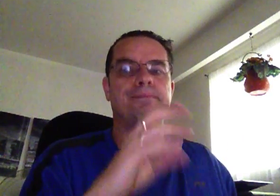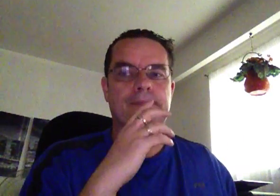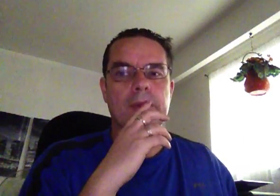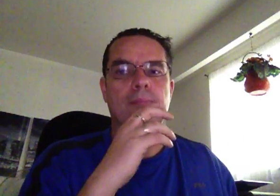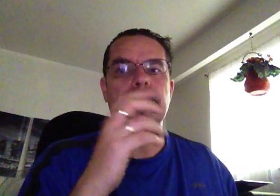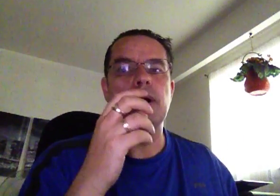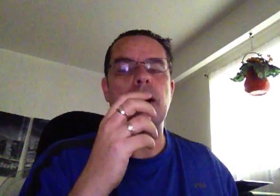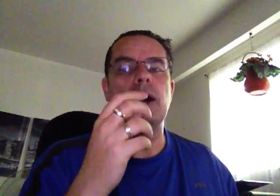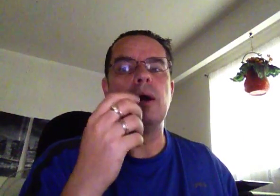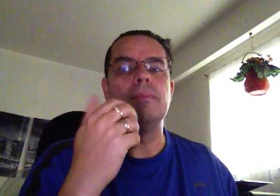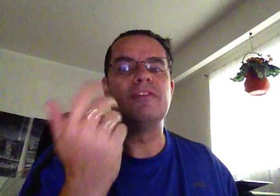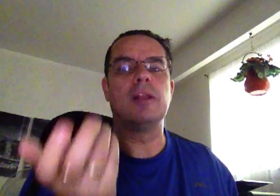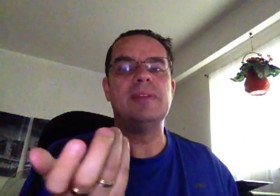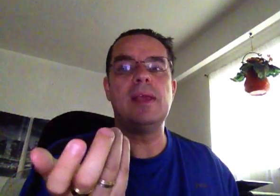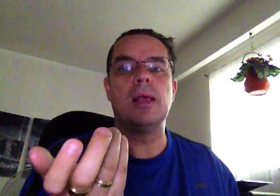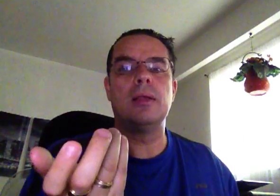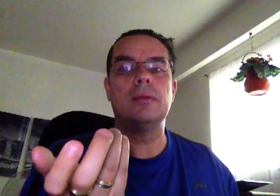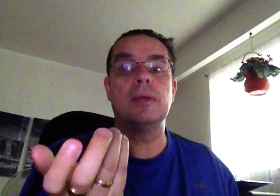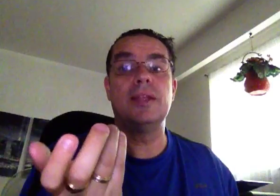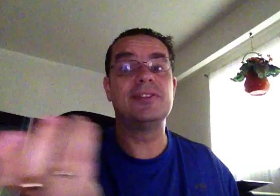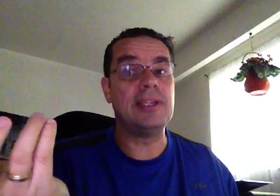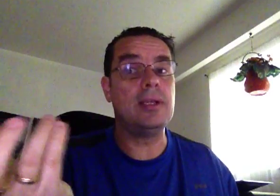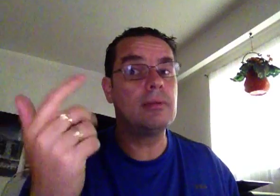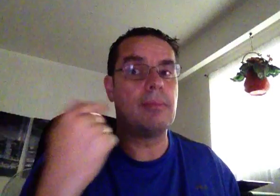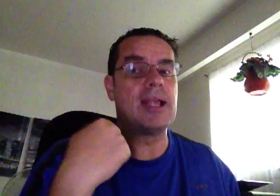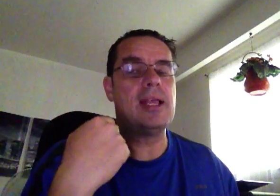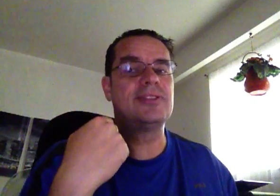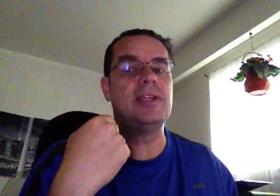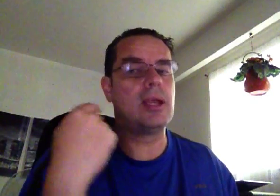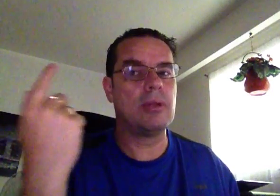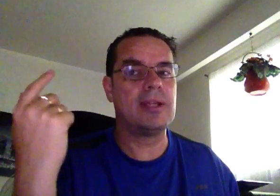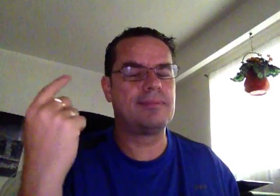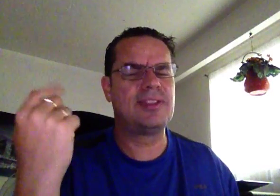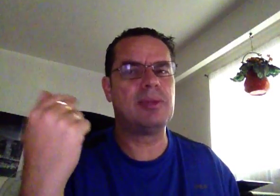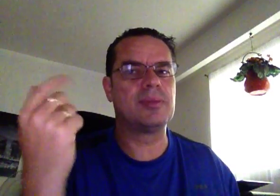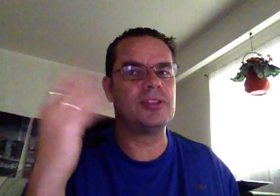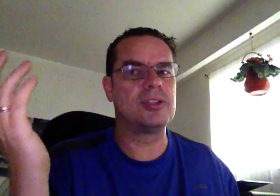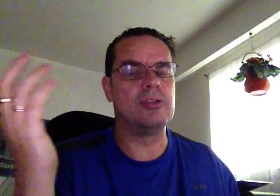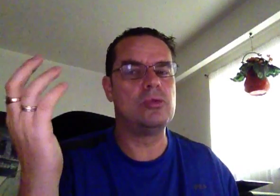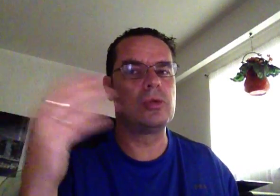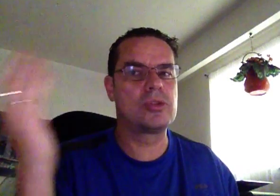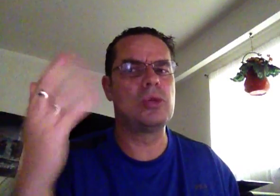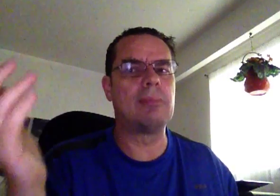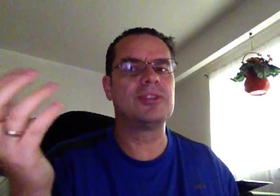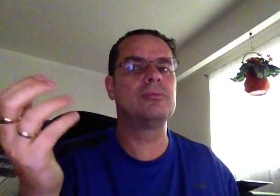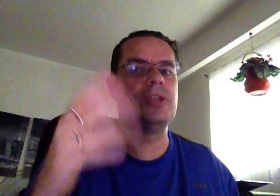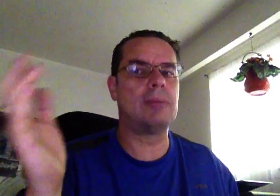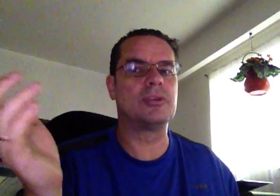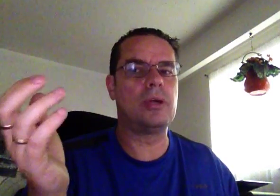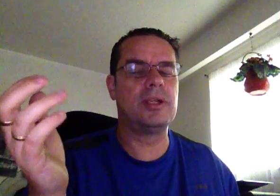develop a DLL in C. In my case, C. I don't like C++. It's too cumbersome with the object-oriented